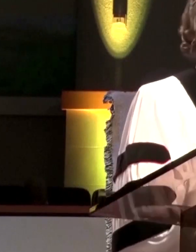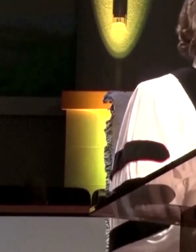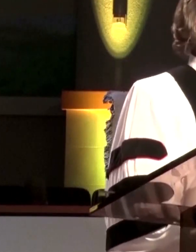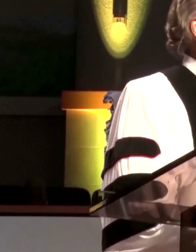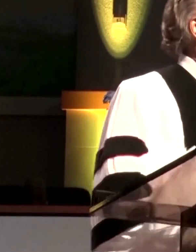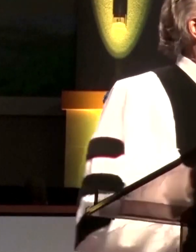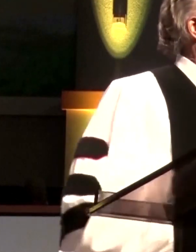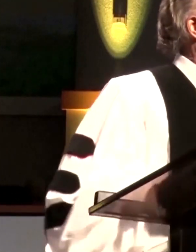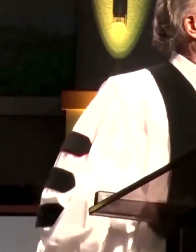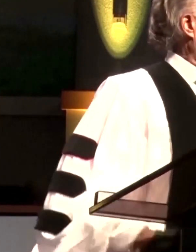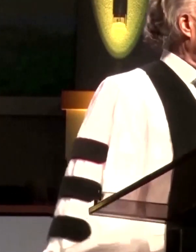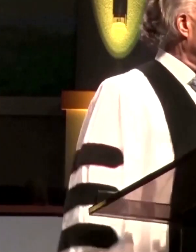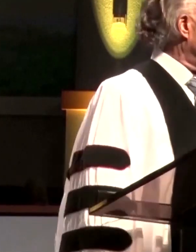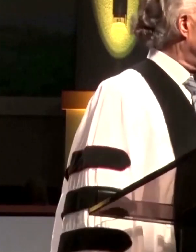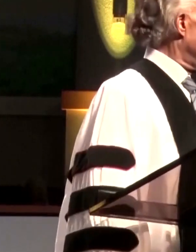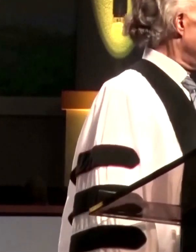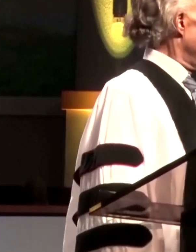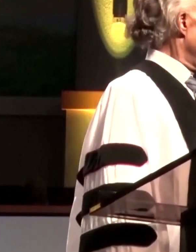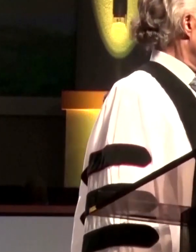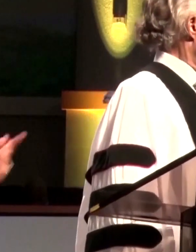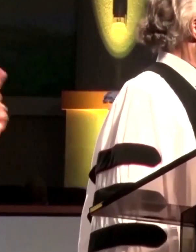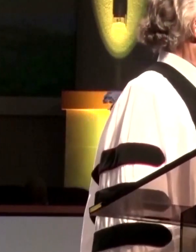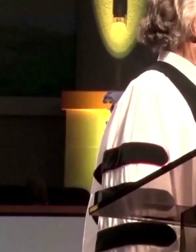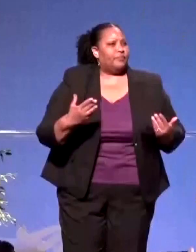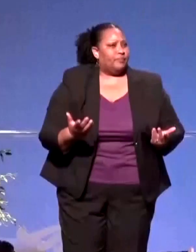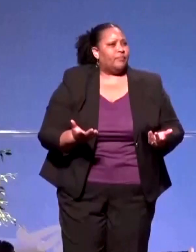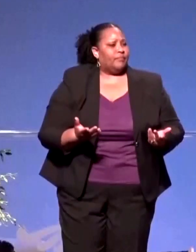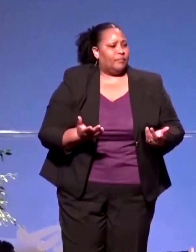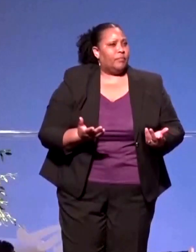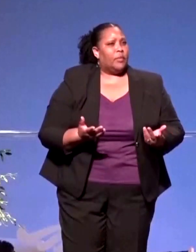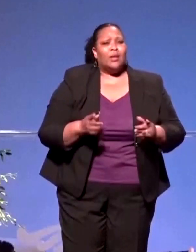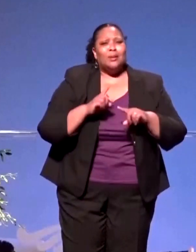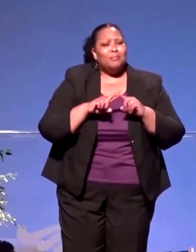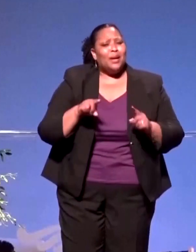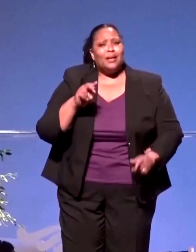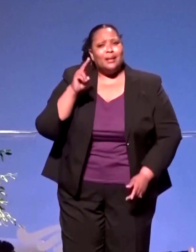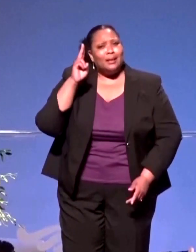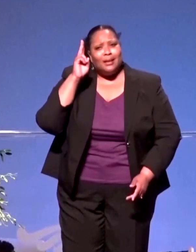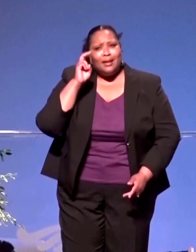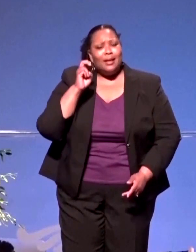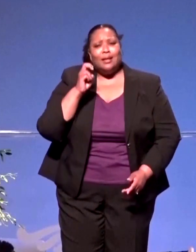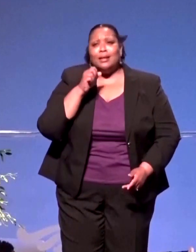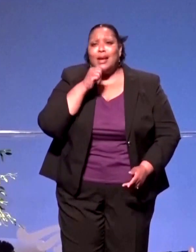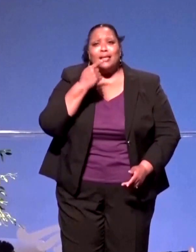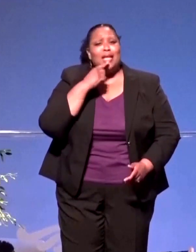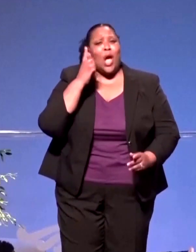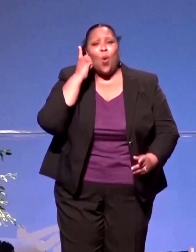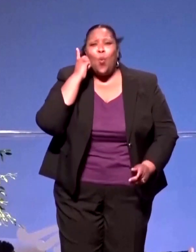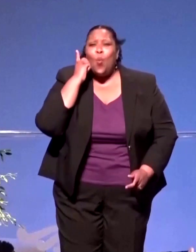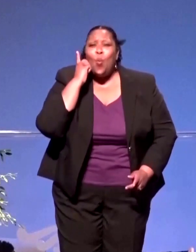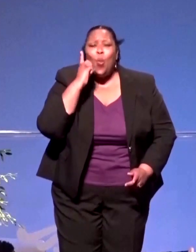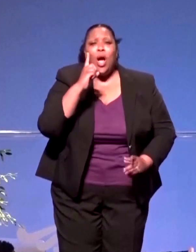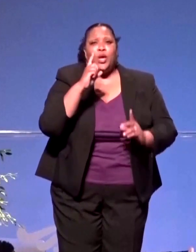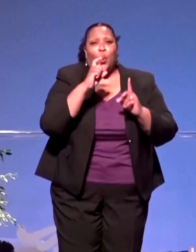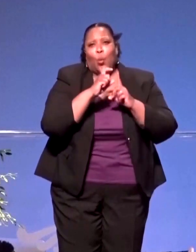president talks about bringing in the military but he not said one word